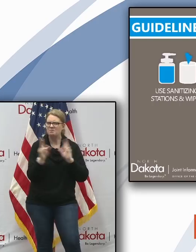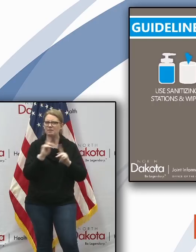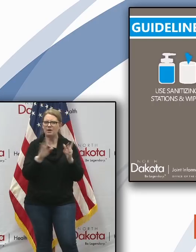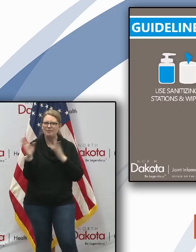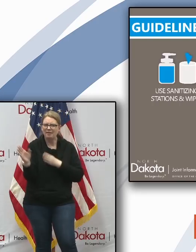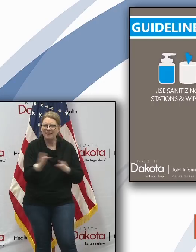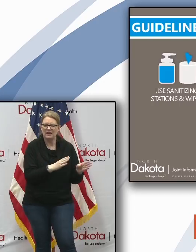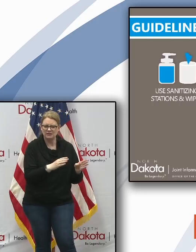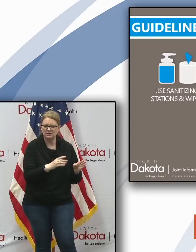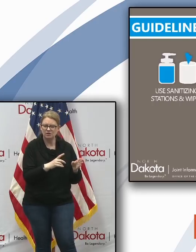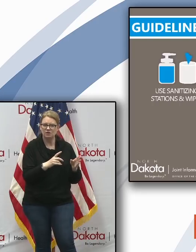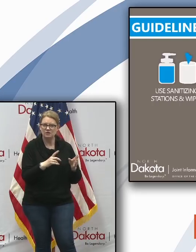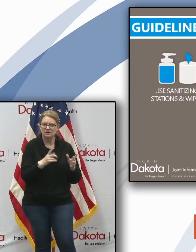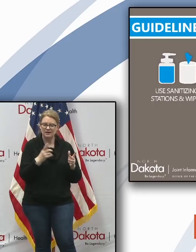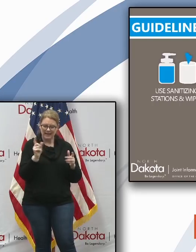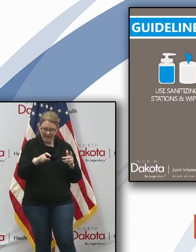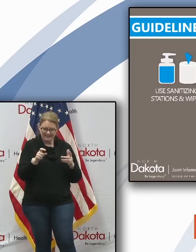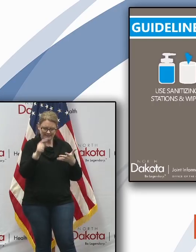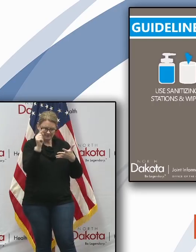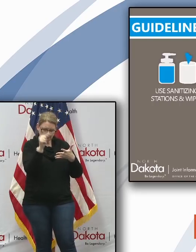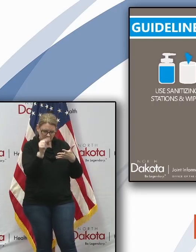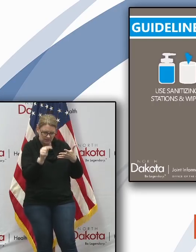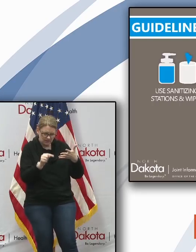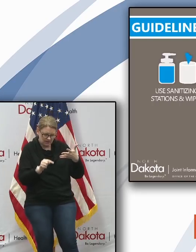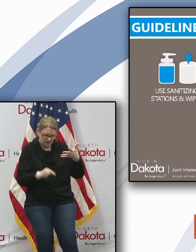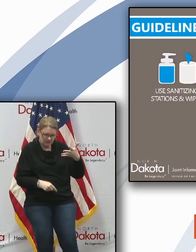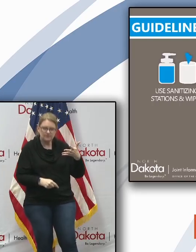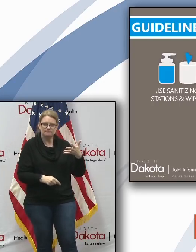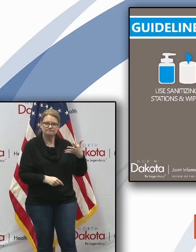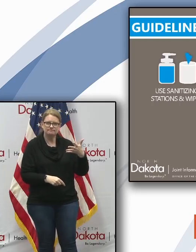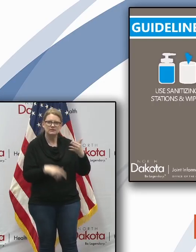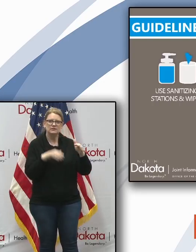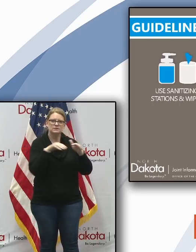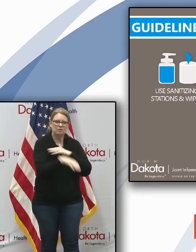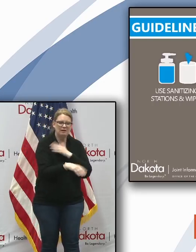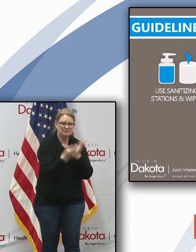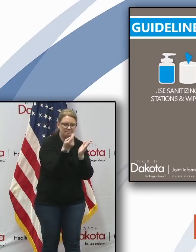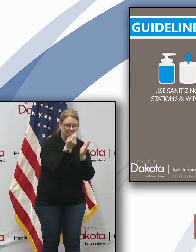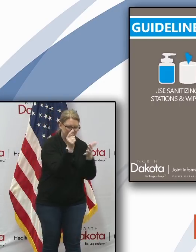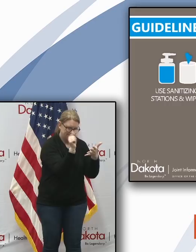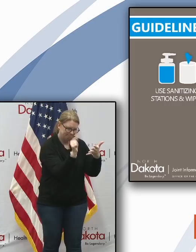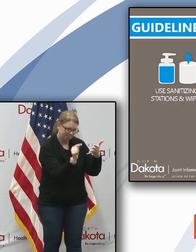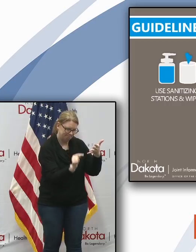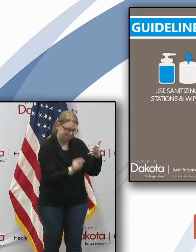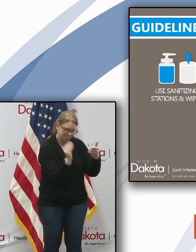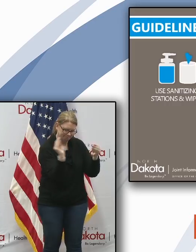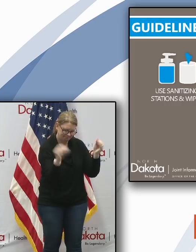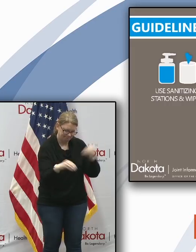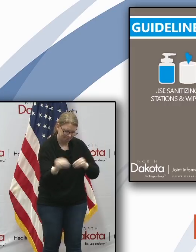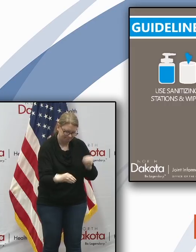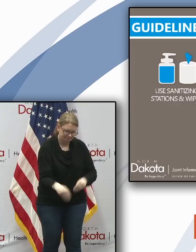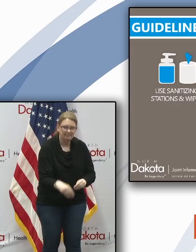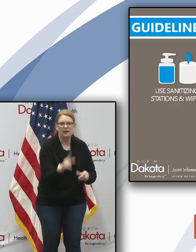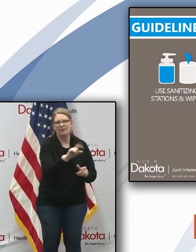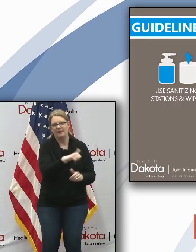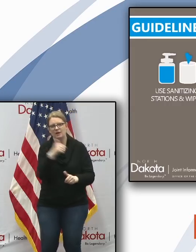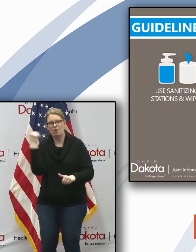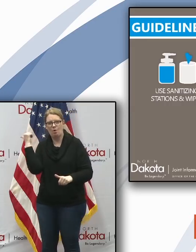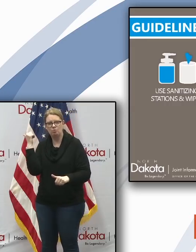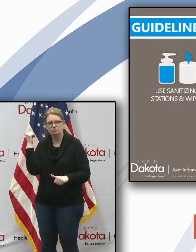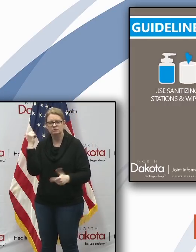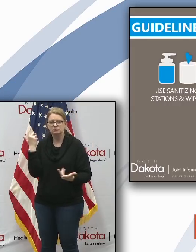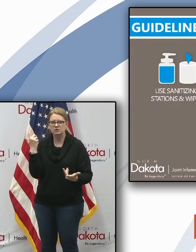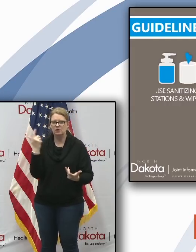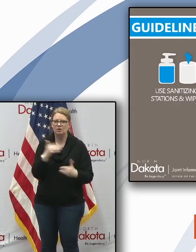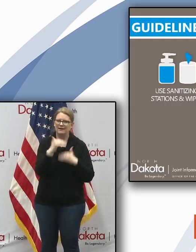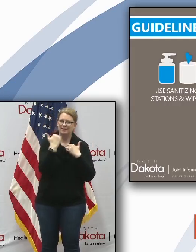shopping trip before they're going which is you know putting together that shopping shopping list to limit the time you limit the exposure to others and you